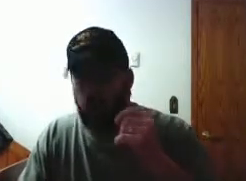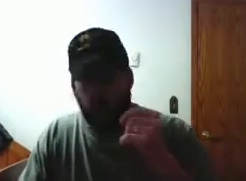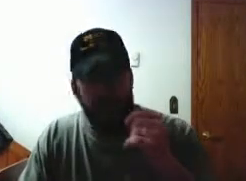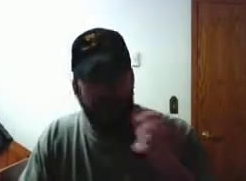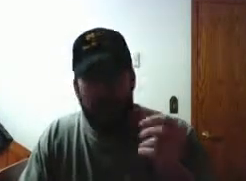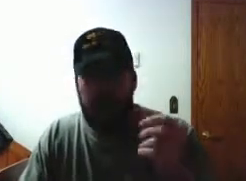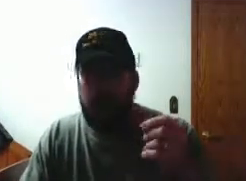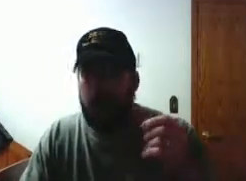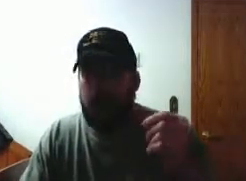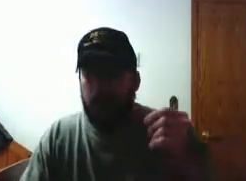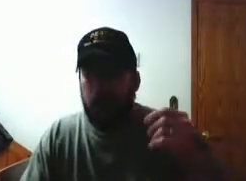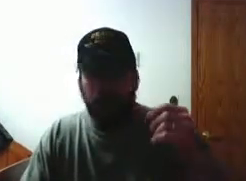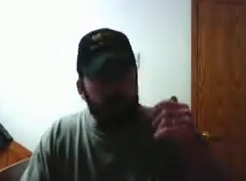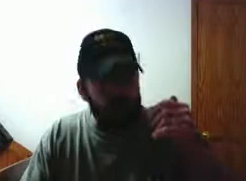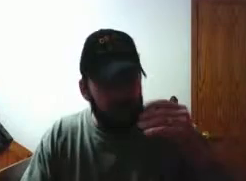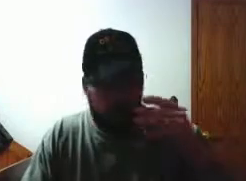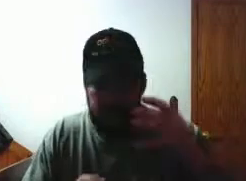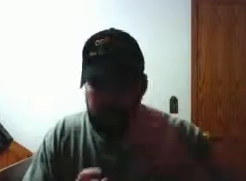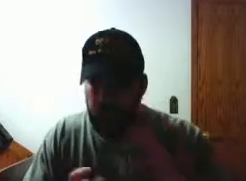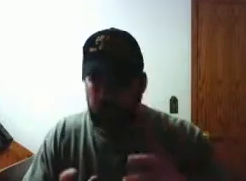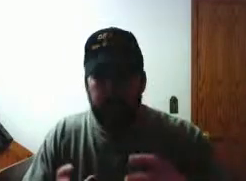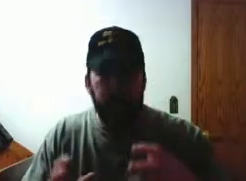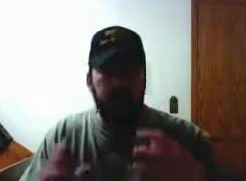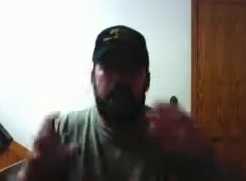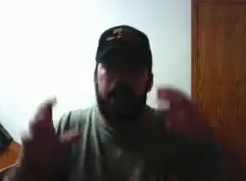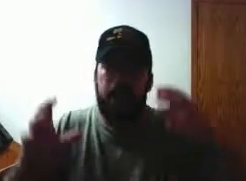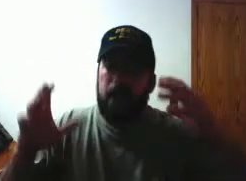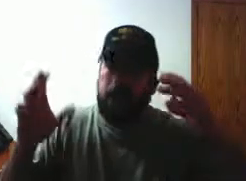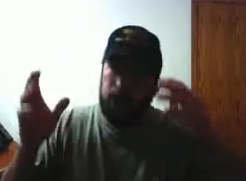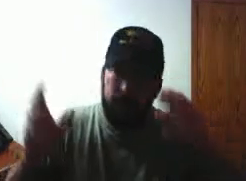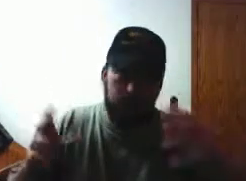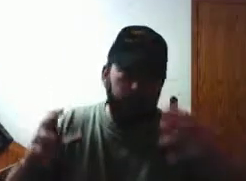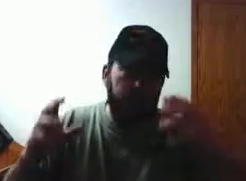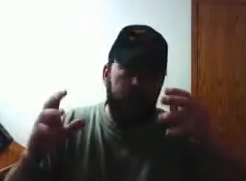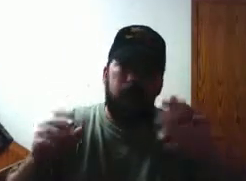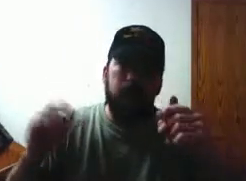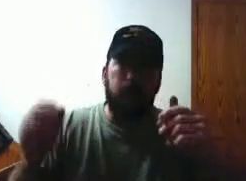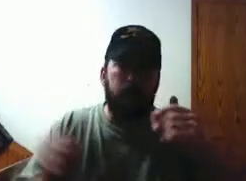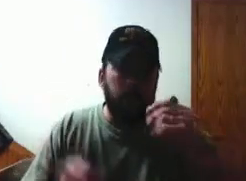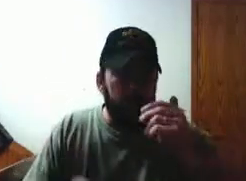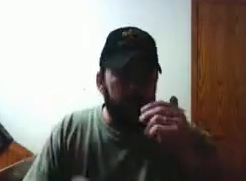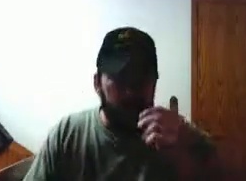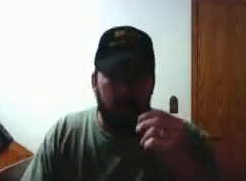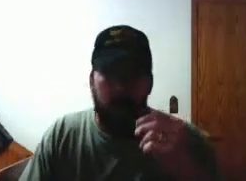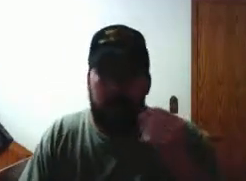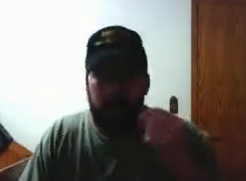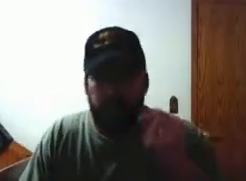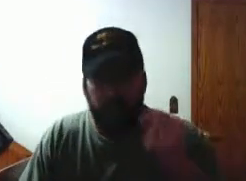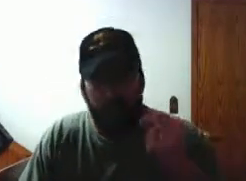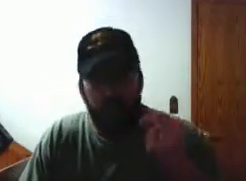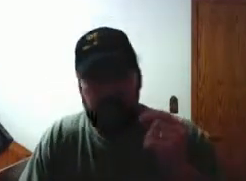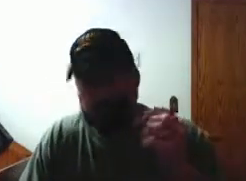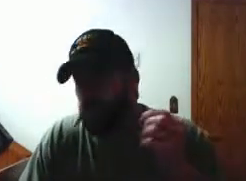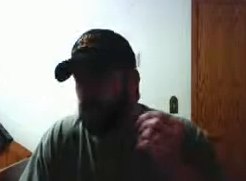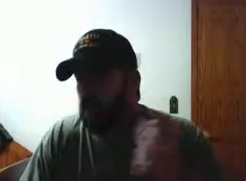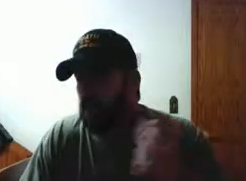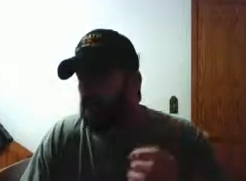are fine the the extended magazines are fine the food's fine but if you do not have the information you don't have the understanding of